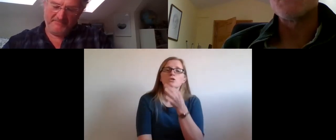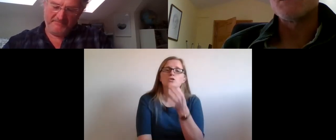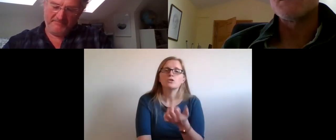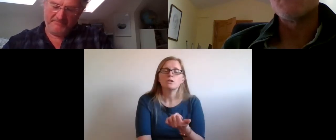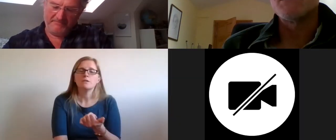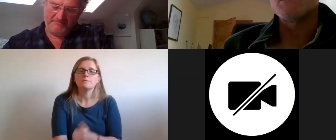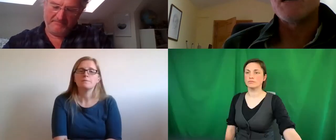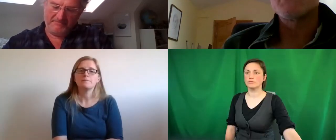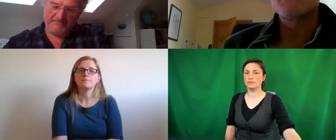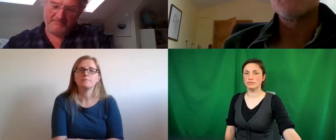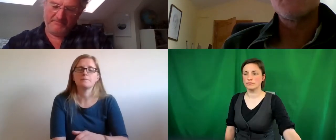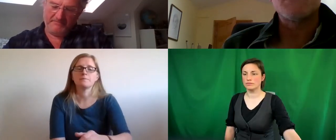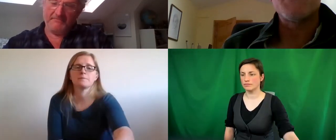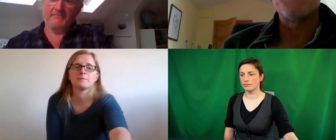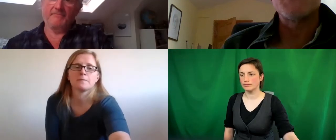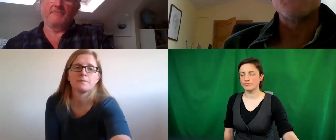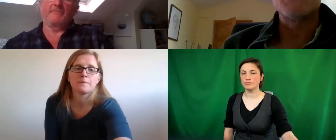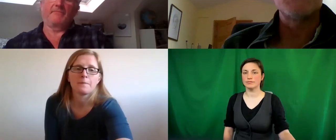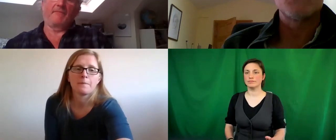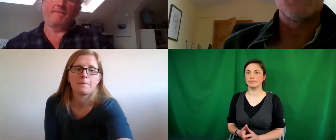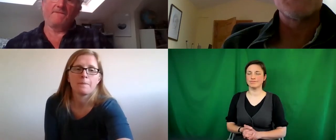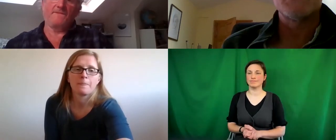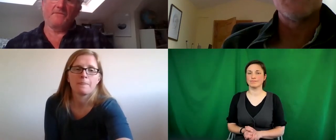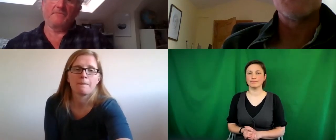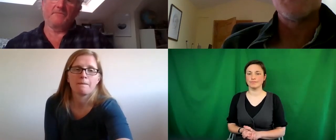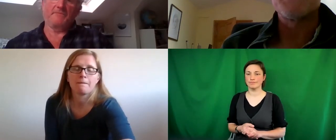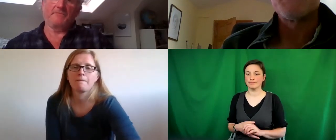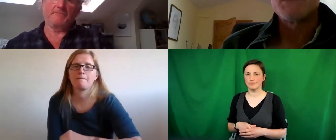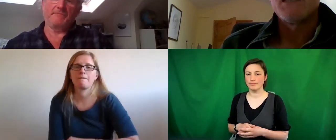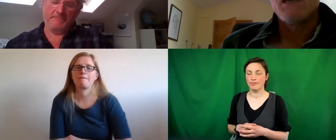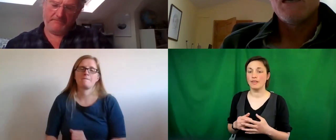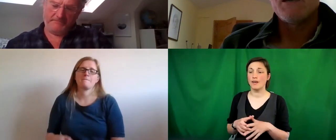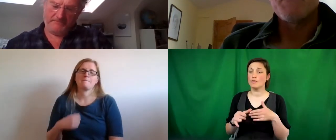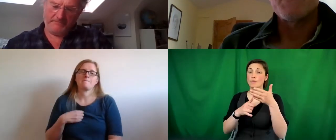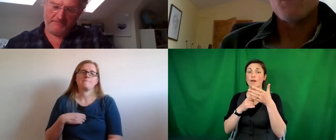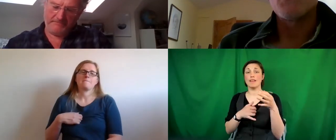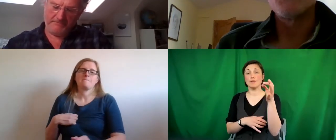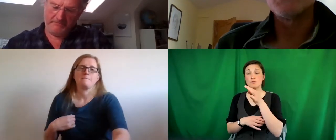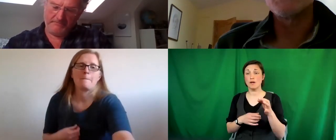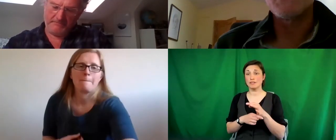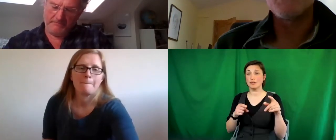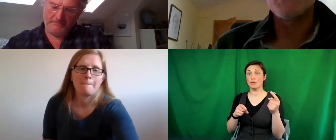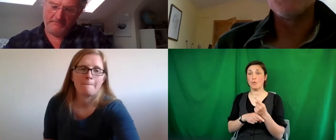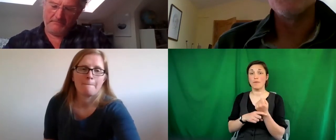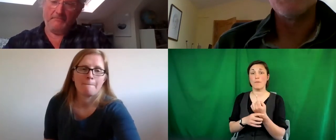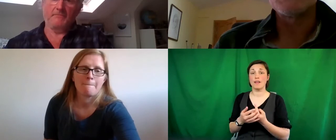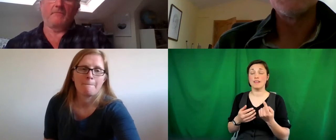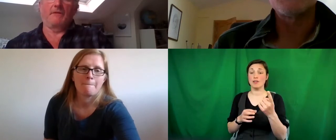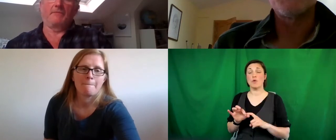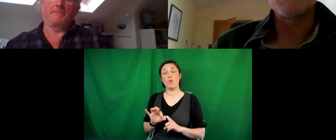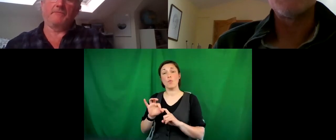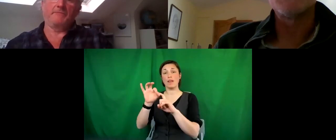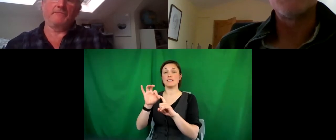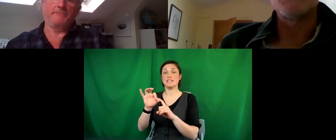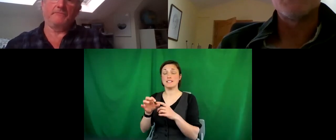association with the Centre, and it's about the individual qualities of leadership. I wonder what you would say about human rights